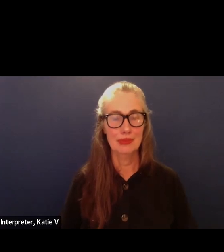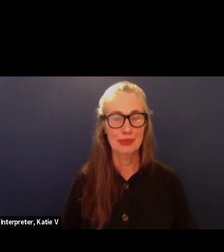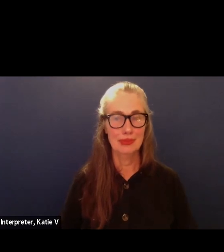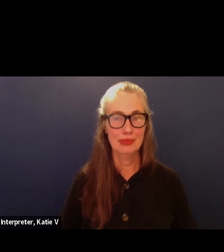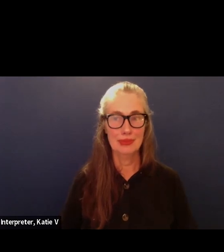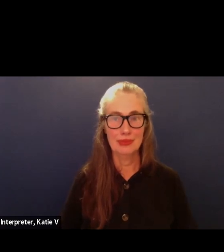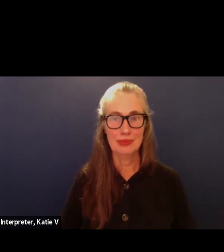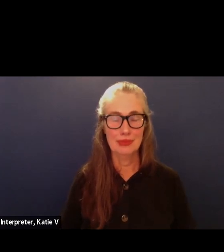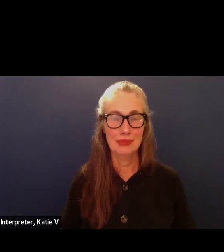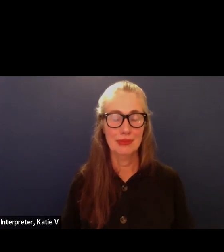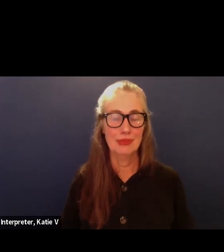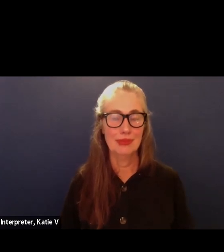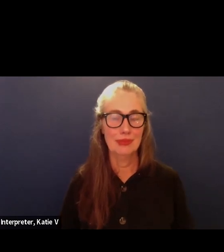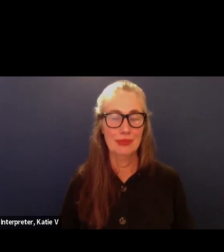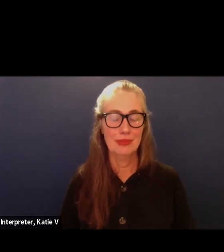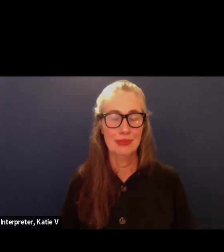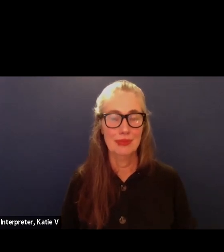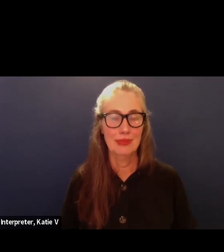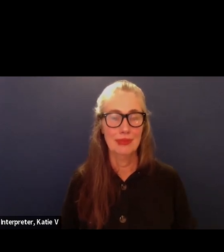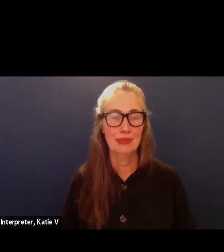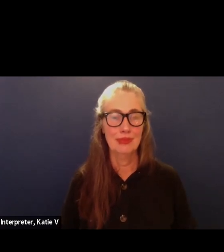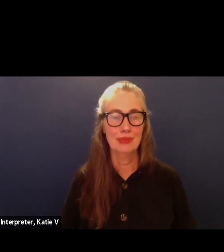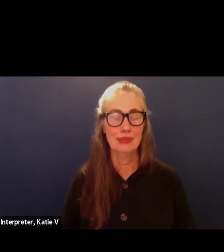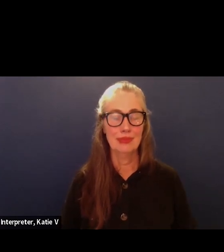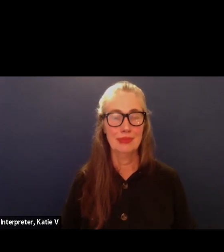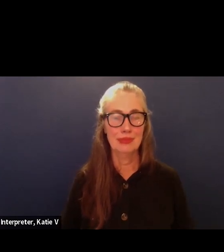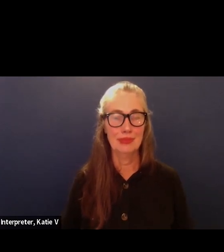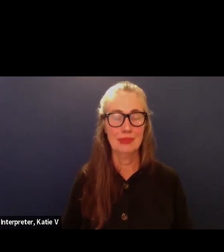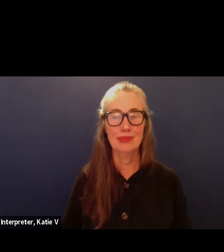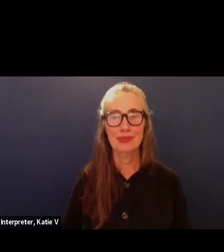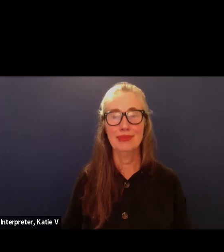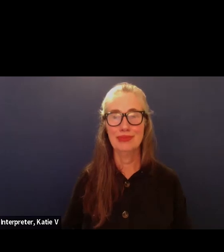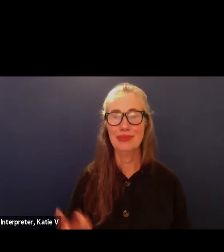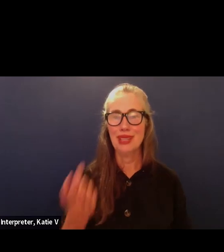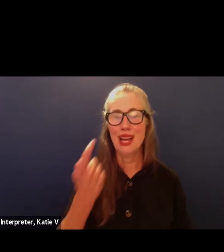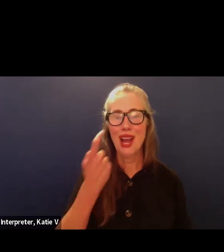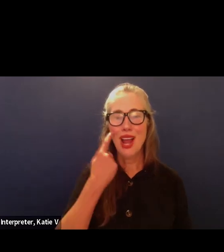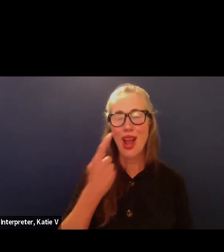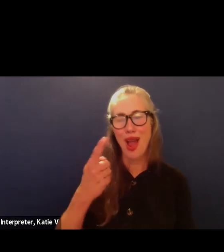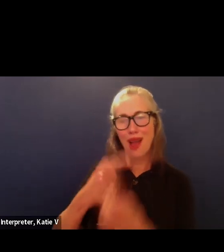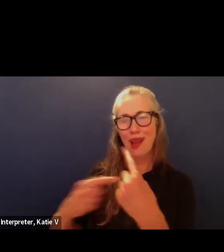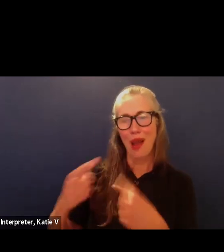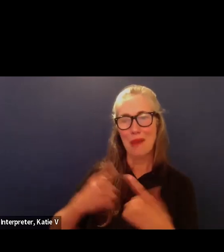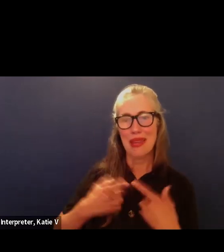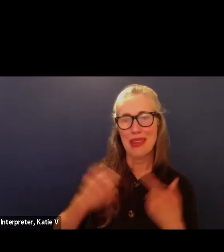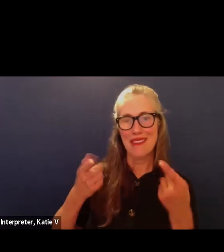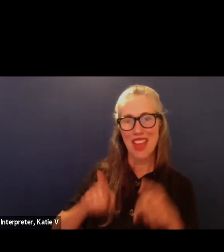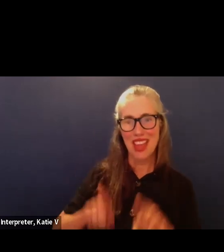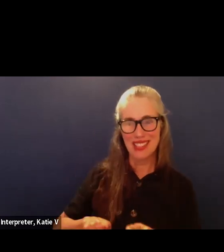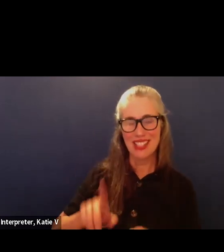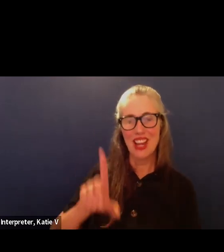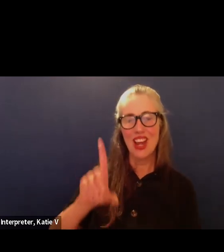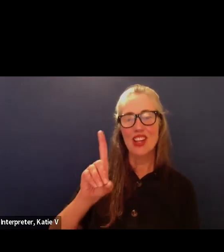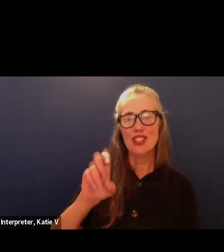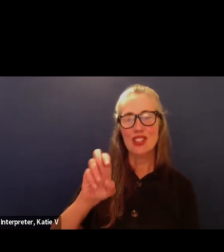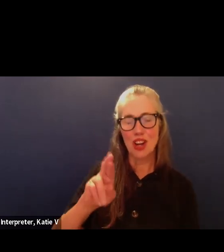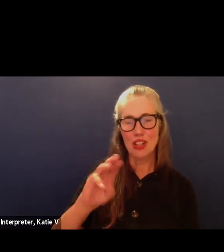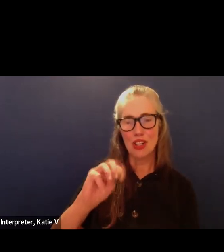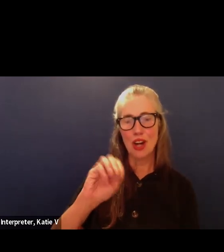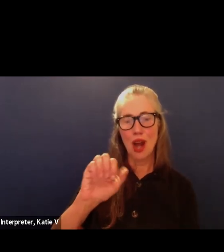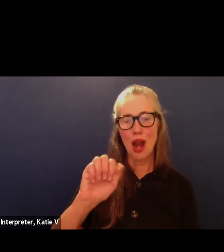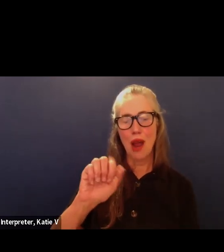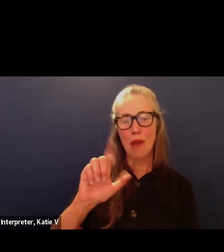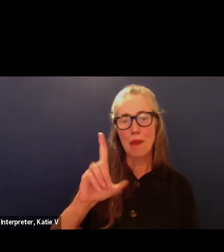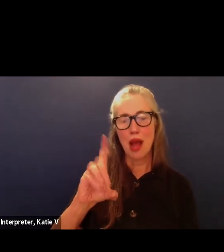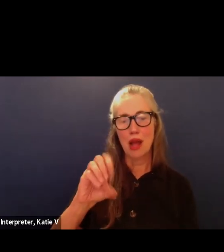Okay. So we'll go on to. Okay. All events. Dr. Maldonado. I do want to let the board know